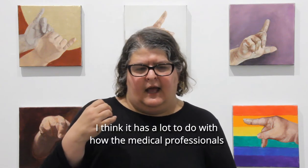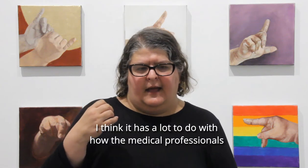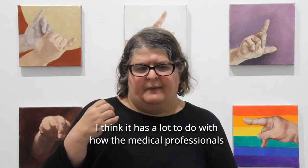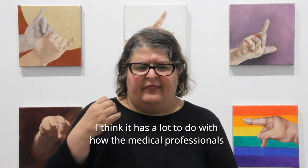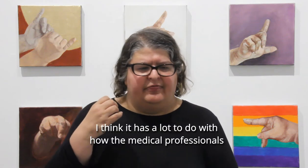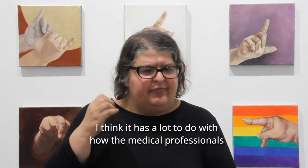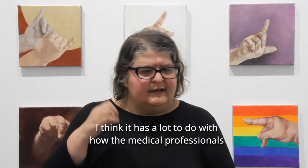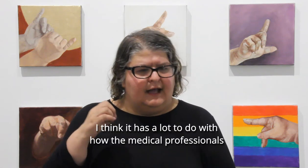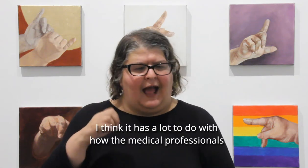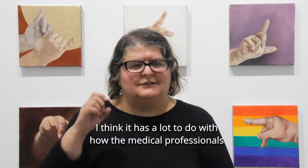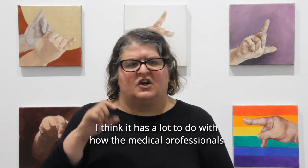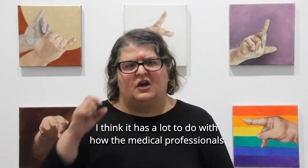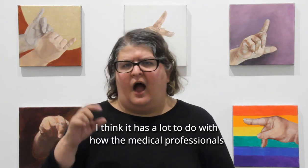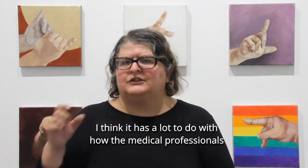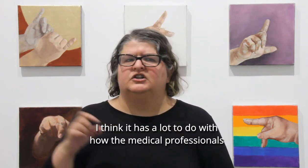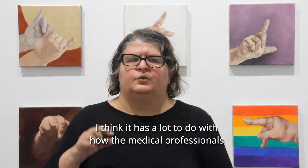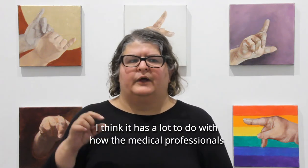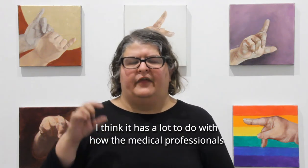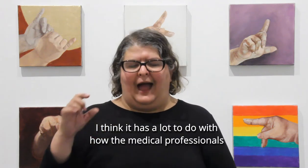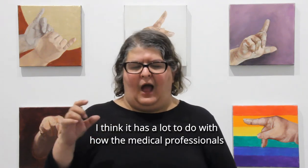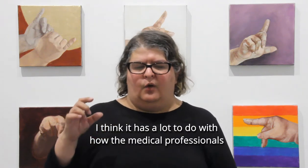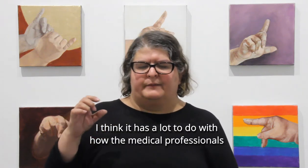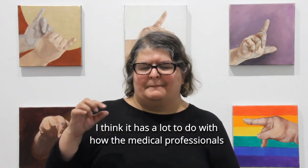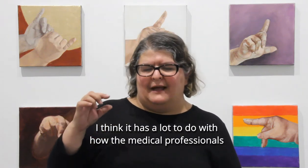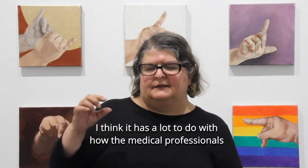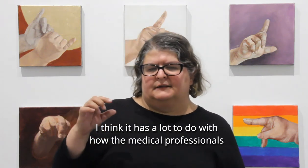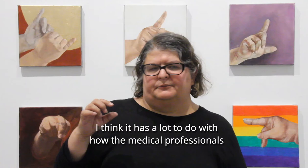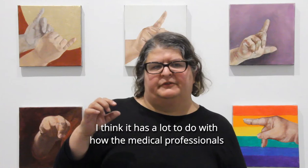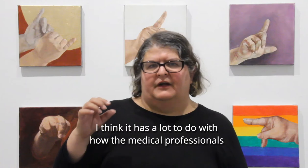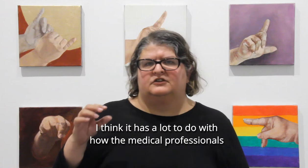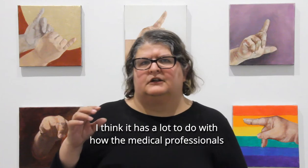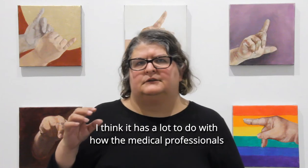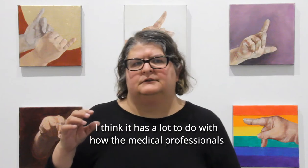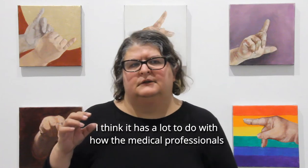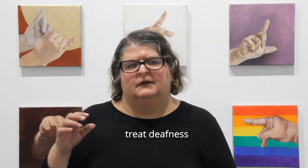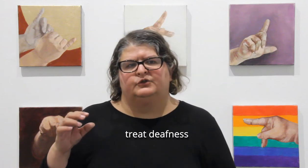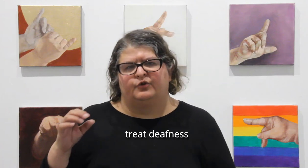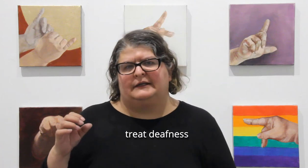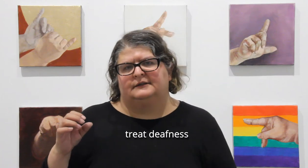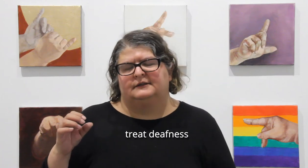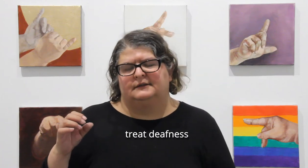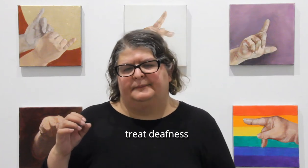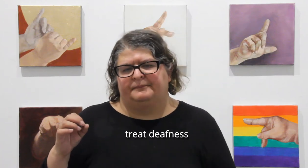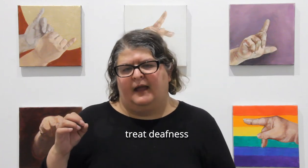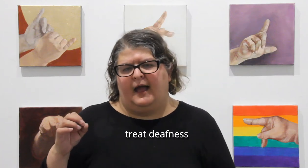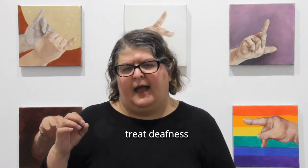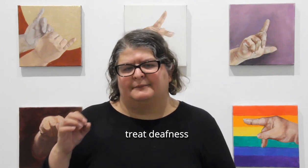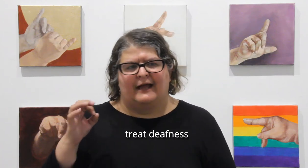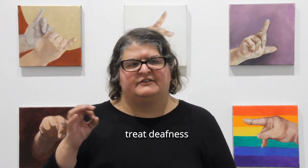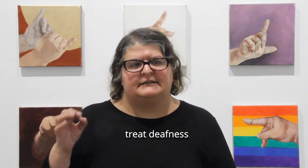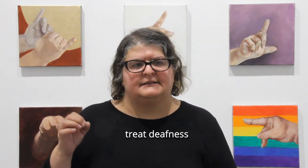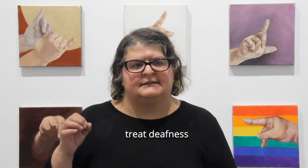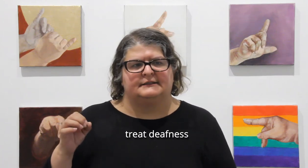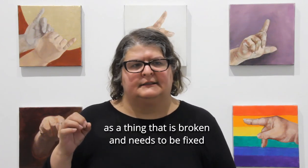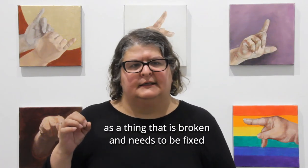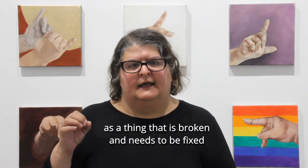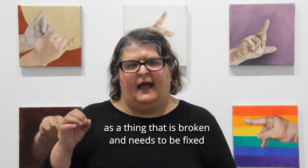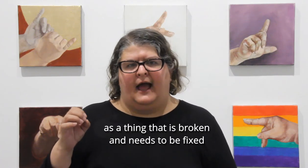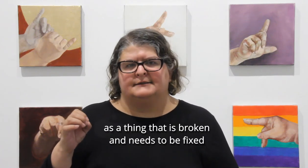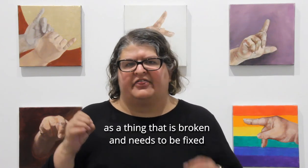um, I think it has a lot to do with how the medical professionals treat, um, deafness. It's a